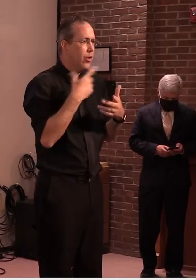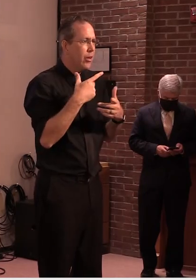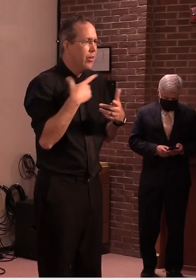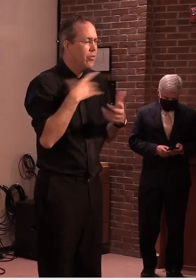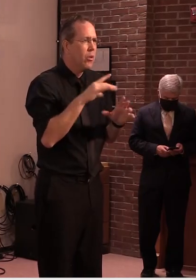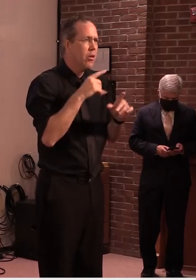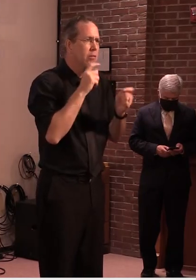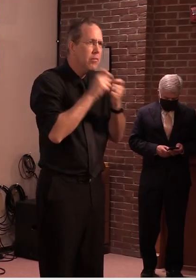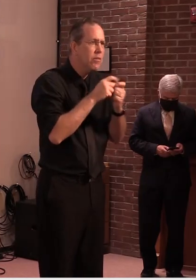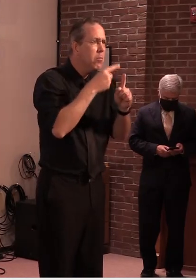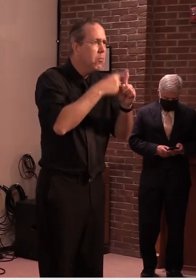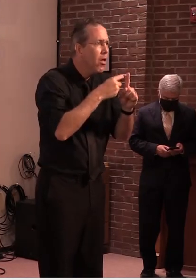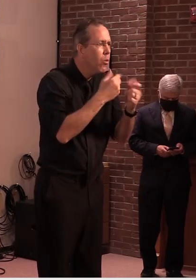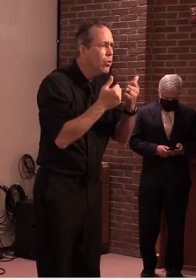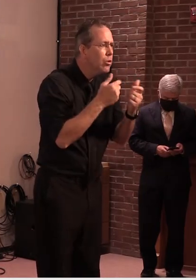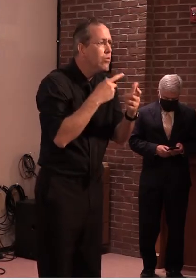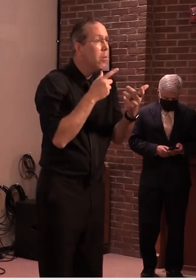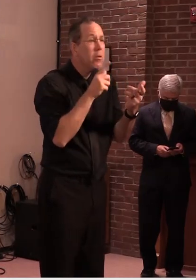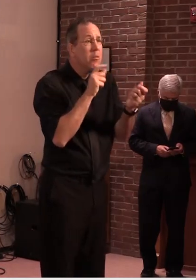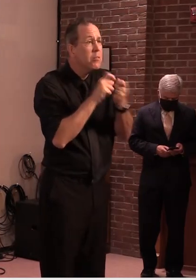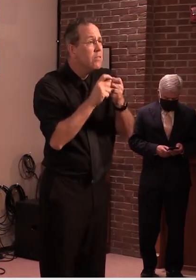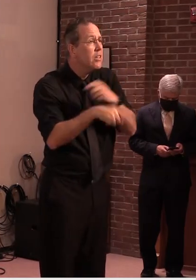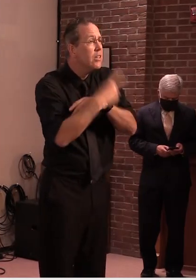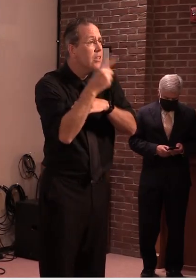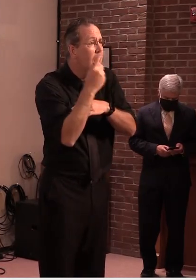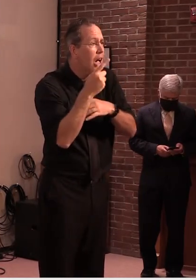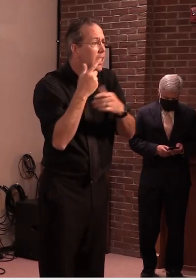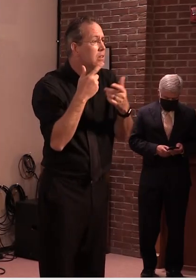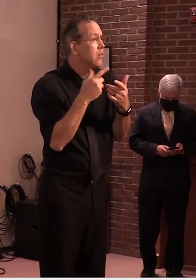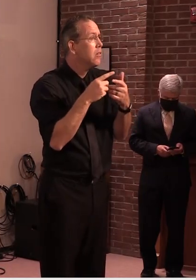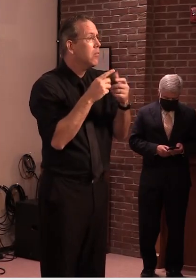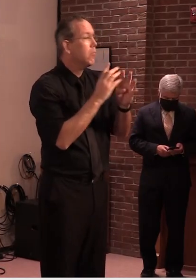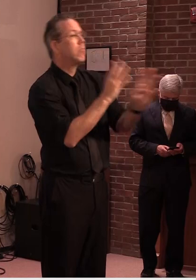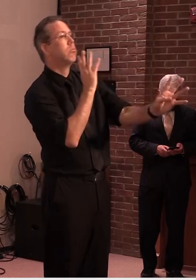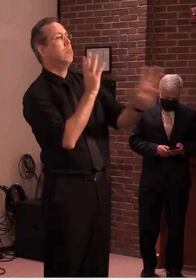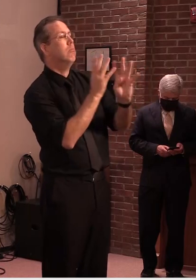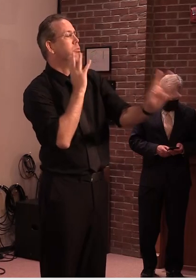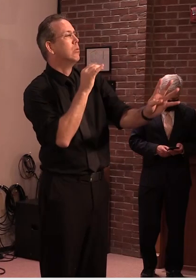different times of the day and we're just trying to figure that out so that we can mitigate that